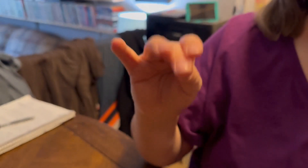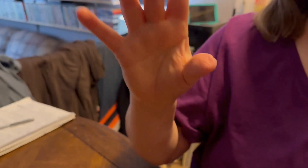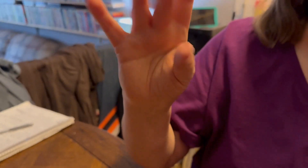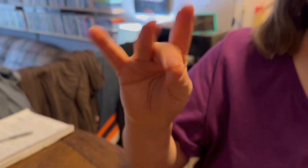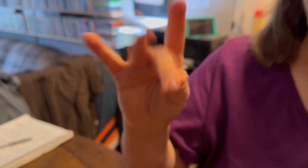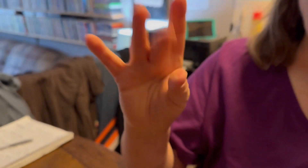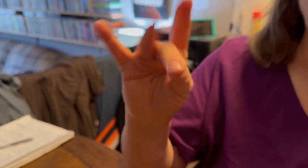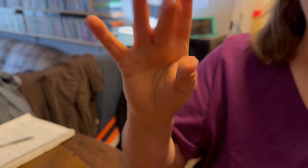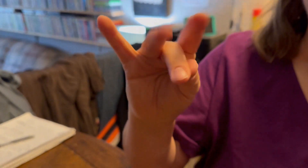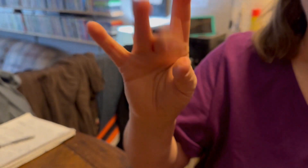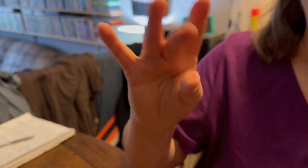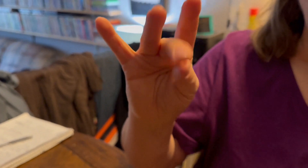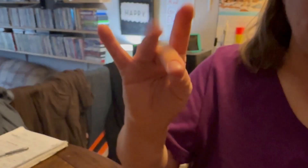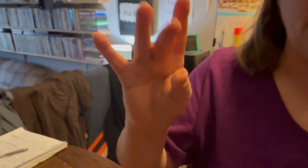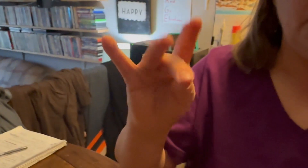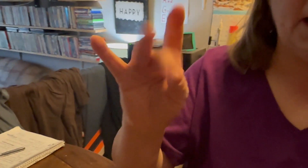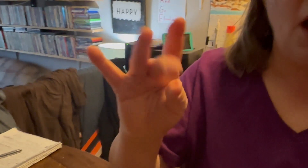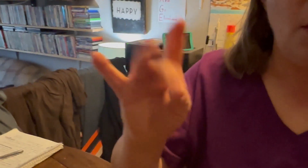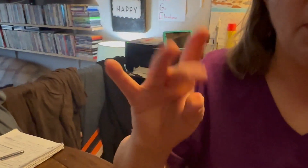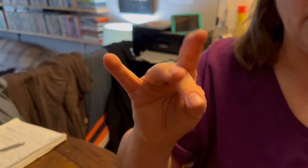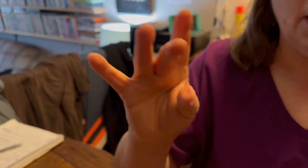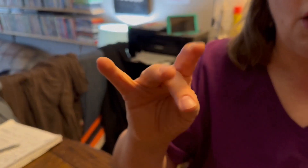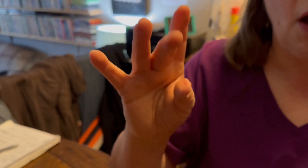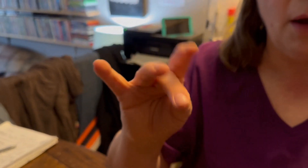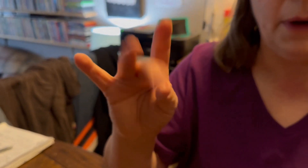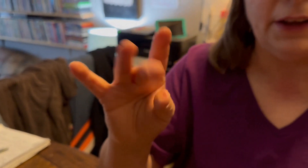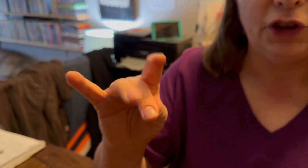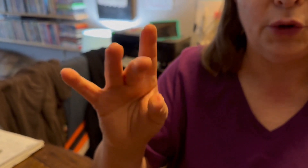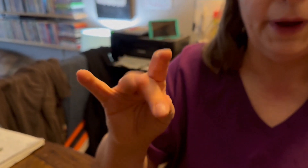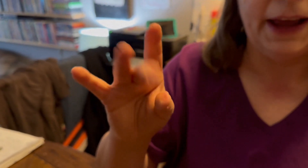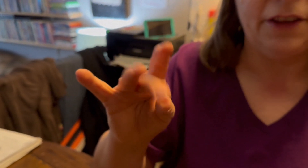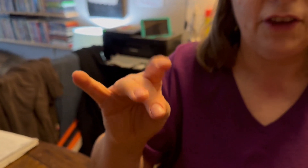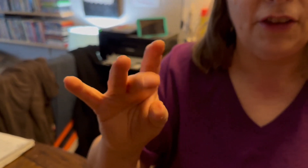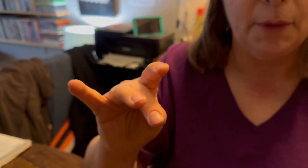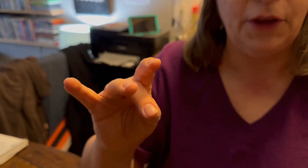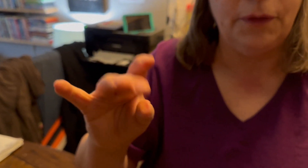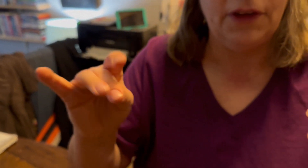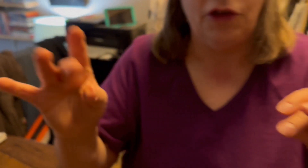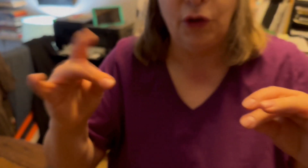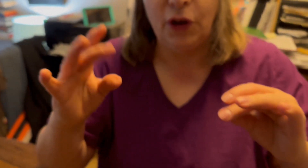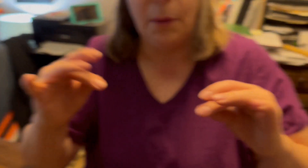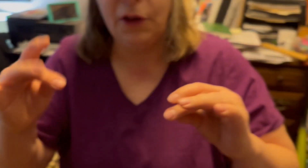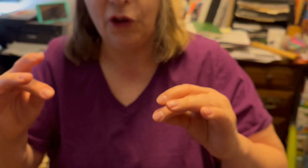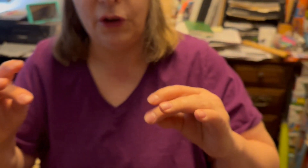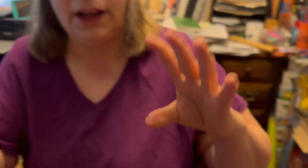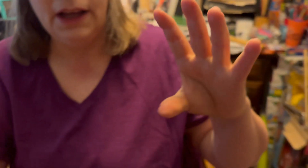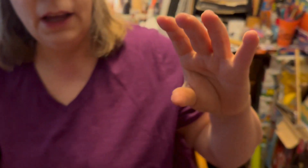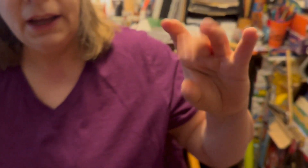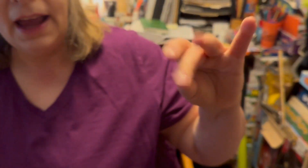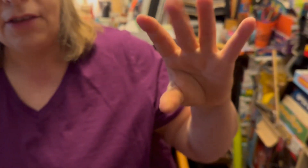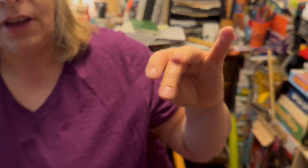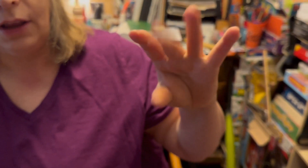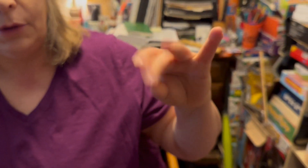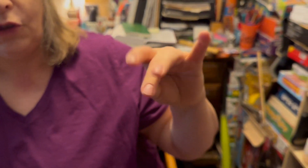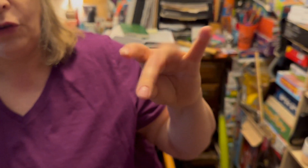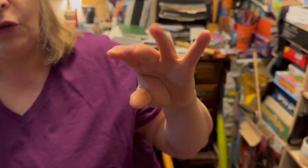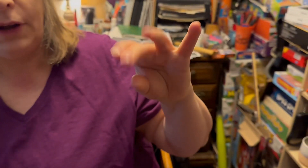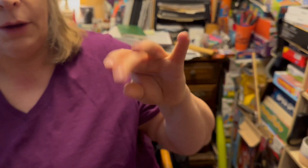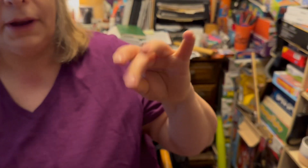bye Alex see you later here we go we're gonna go our way too we gotta see some other friends too don't we Judy yes Stella we sure do here we